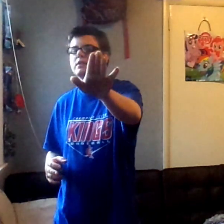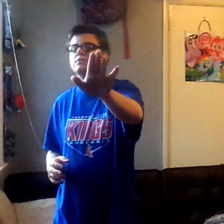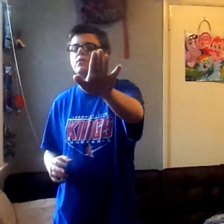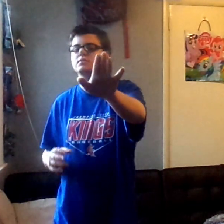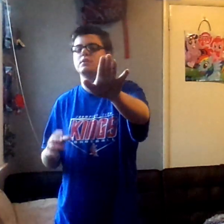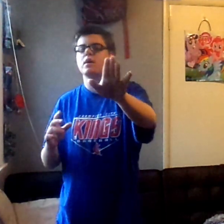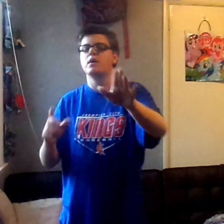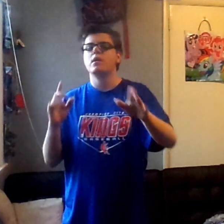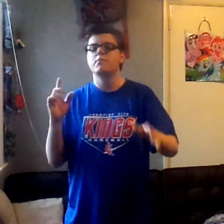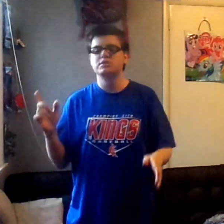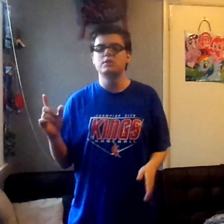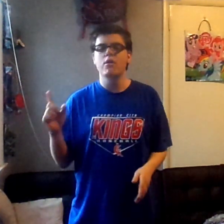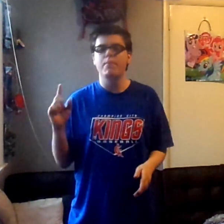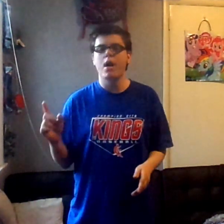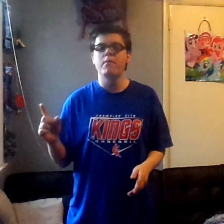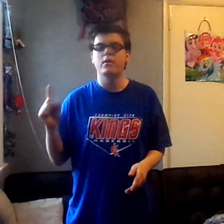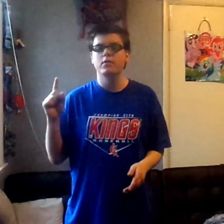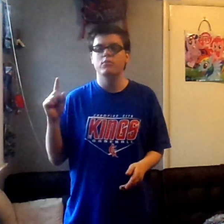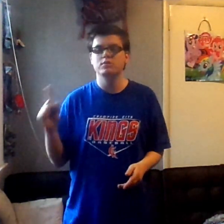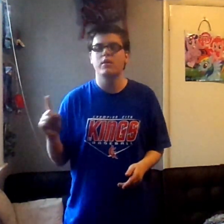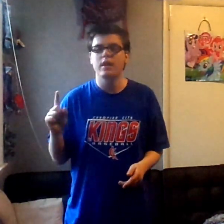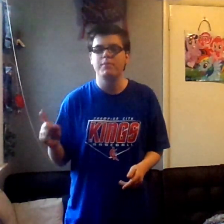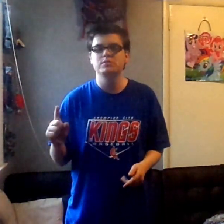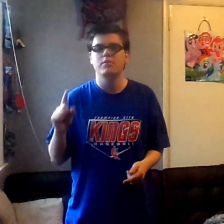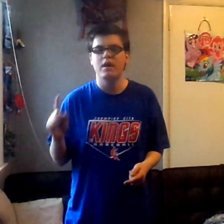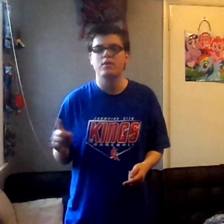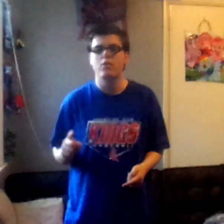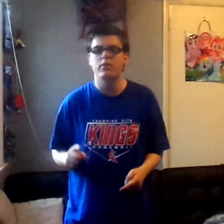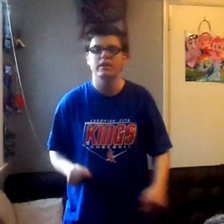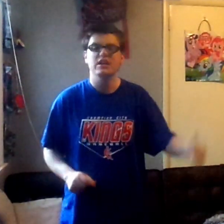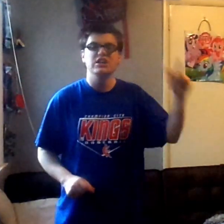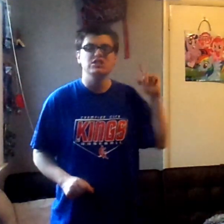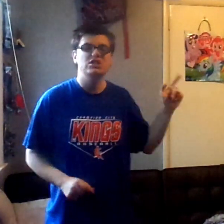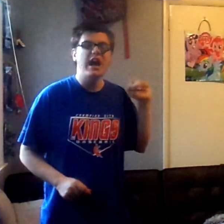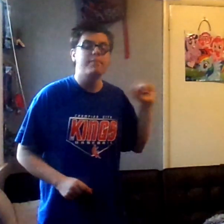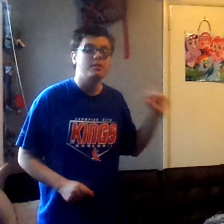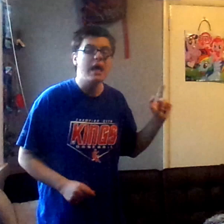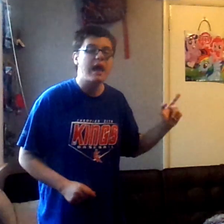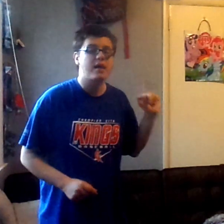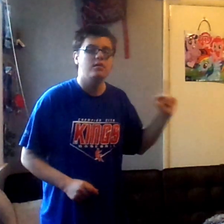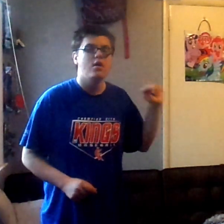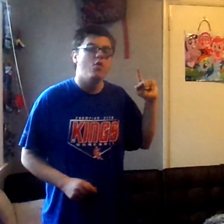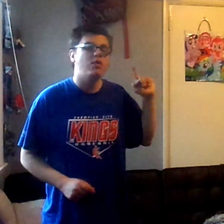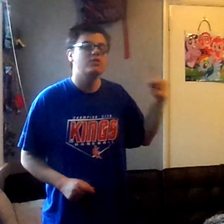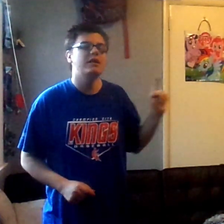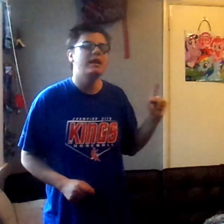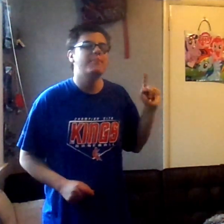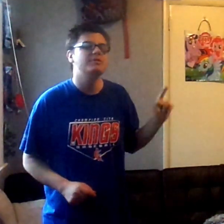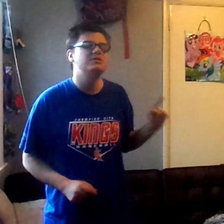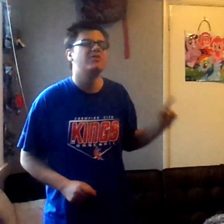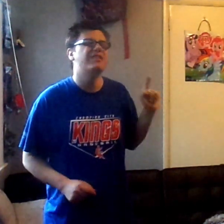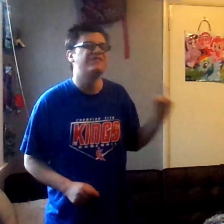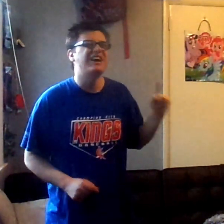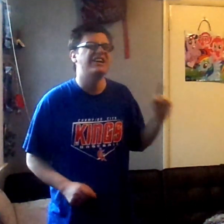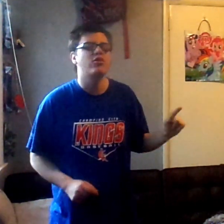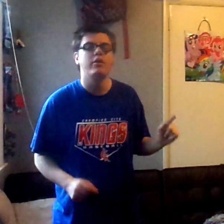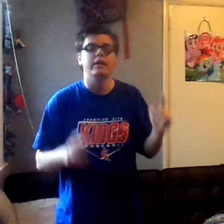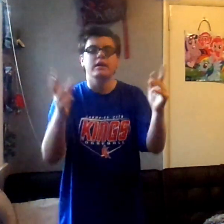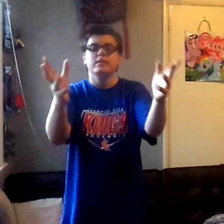stars. Michelle Obama was on an episode of iCarly. Jack Black was on an episode of iCarly. The